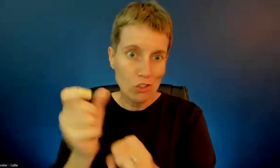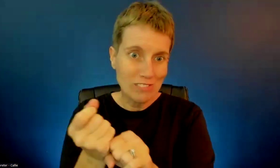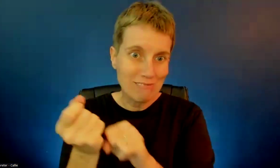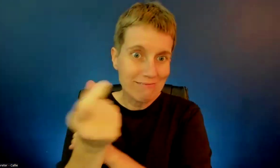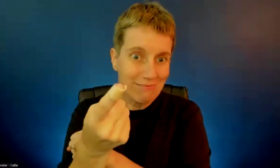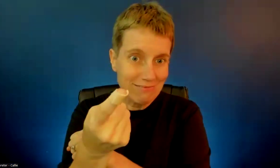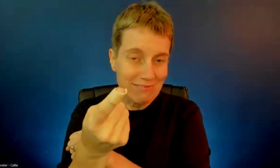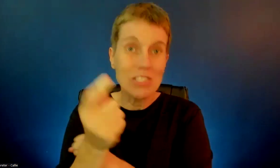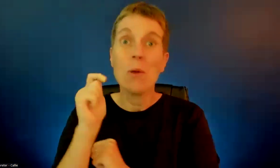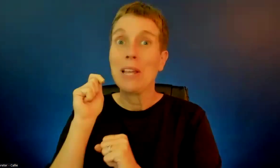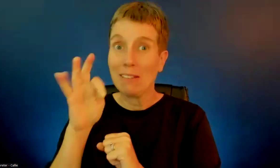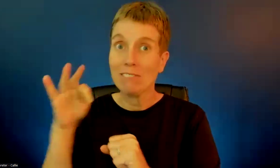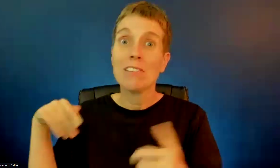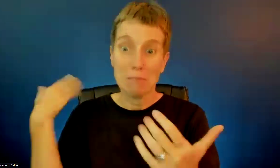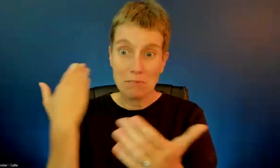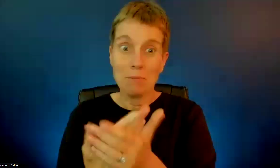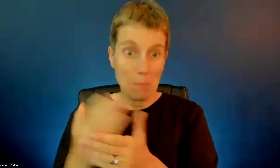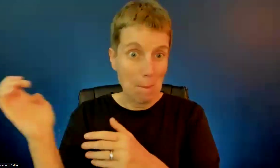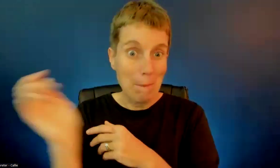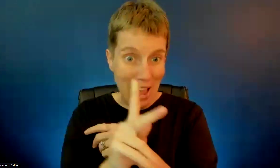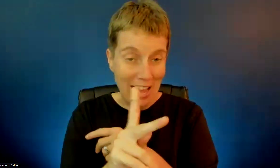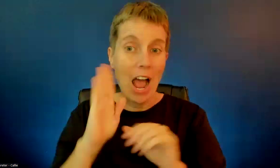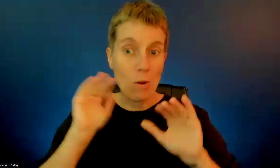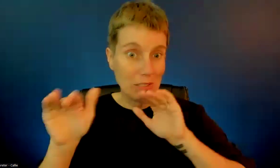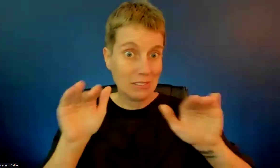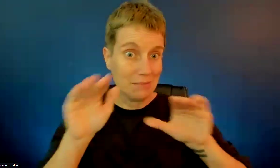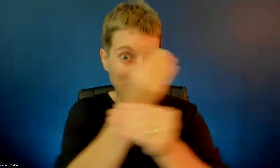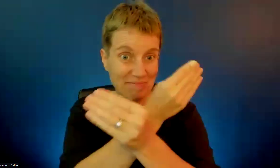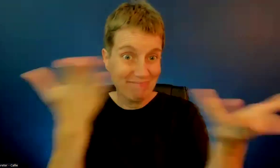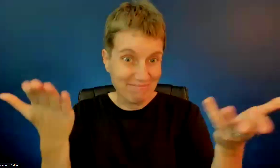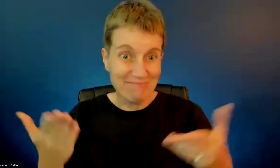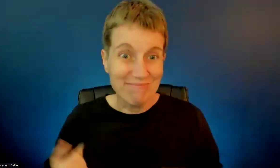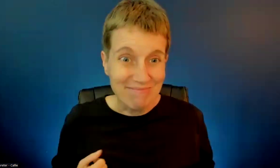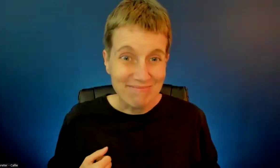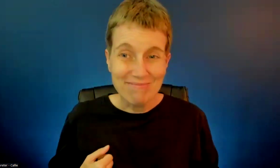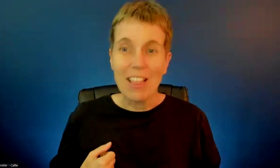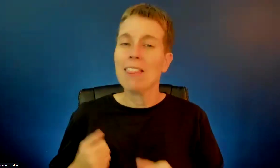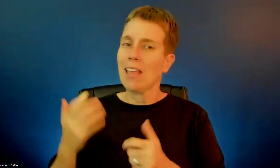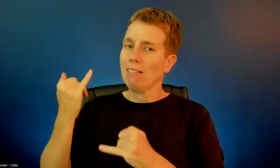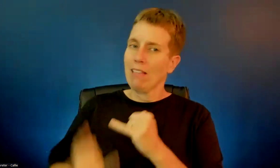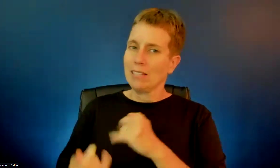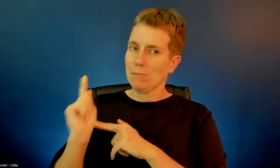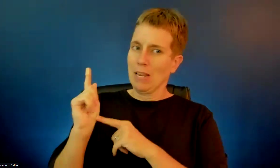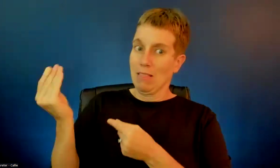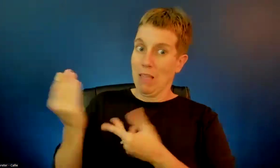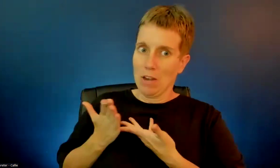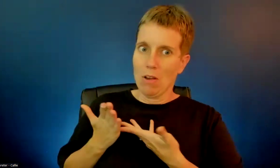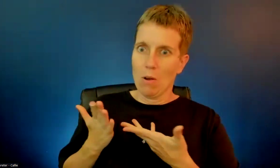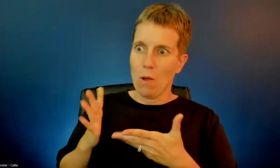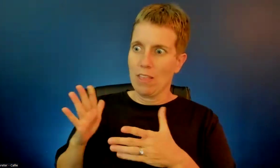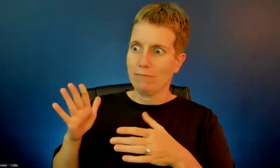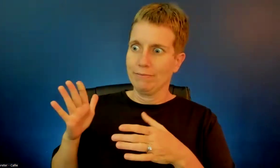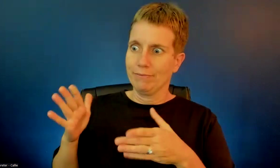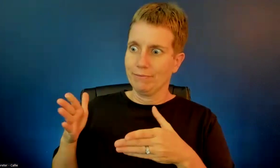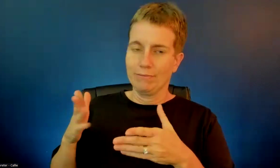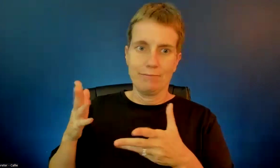come back out, I'll definitely spread the word. I found out about it sort of last minute. And the spaces were filling up quickly. But